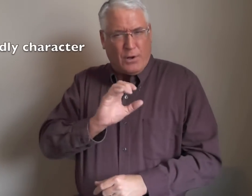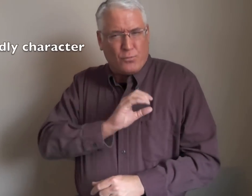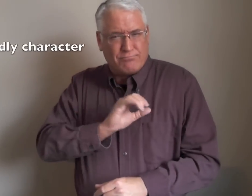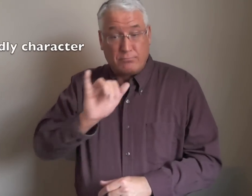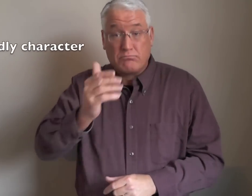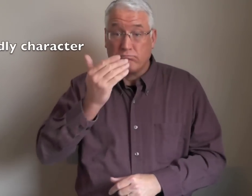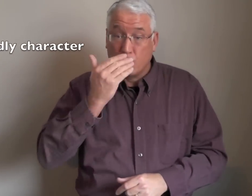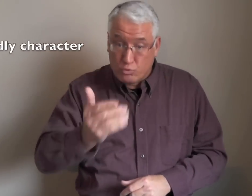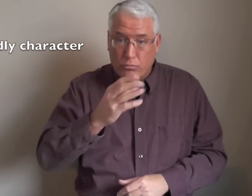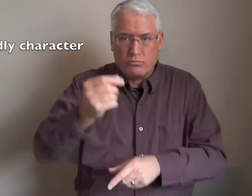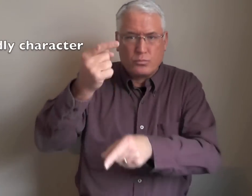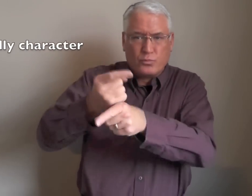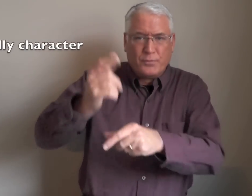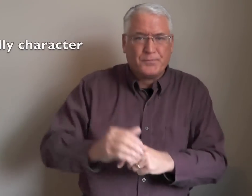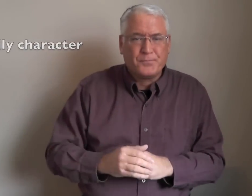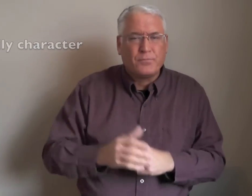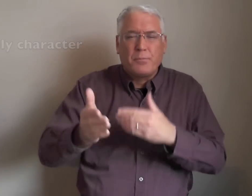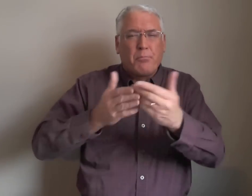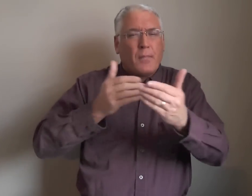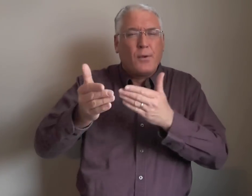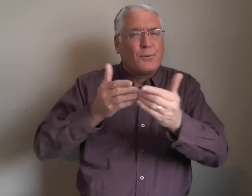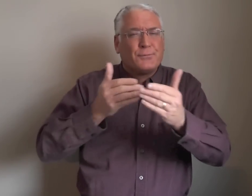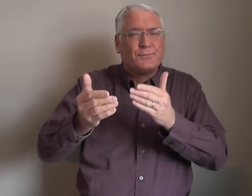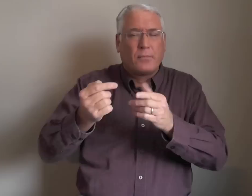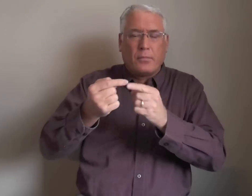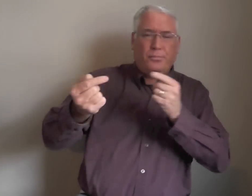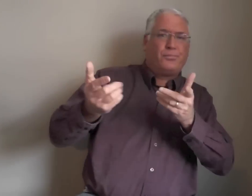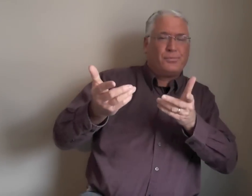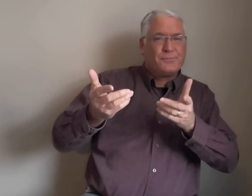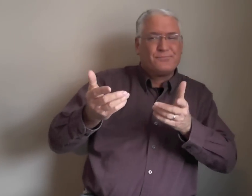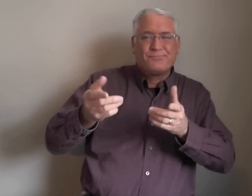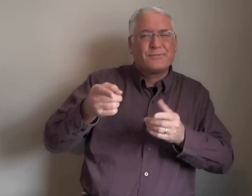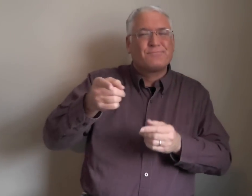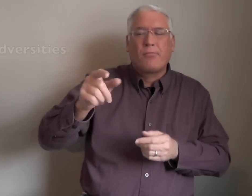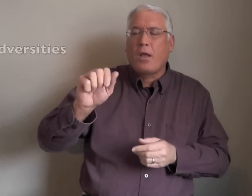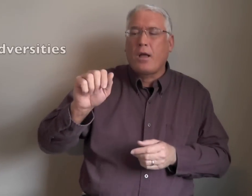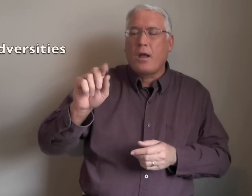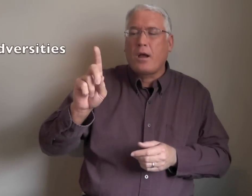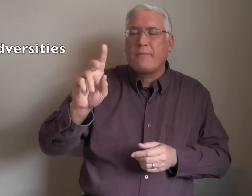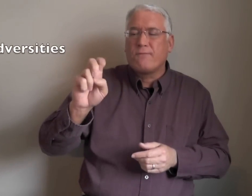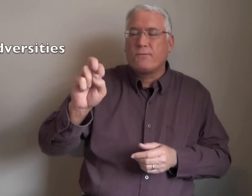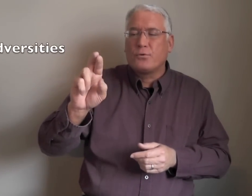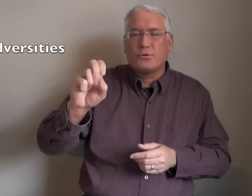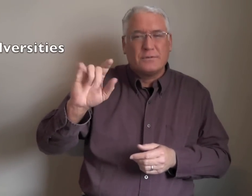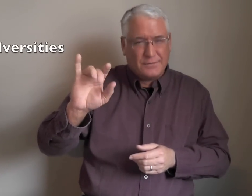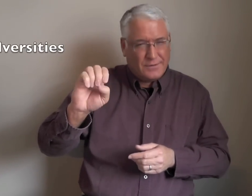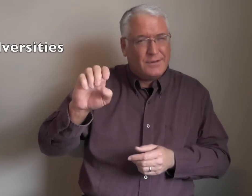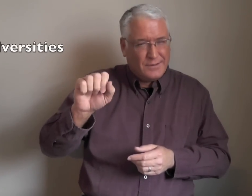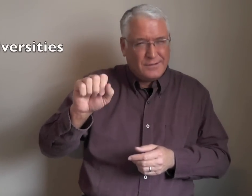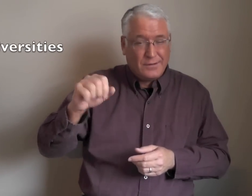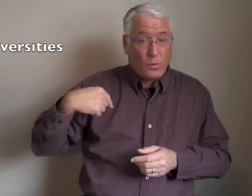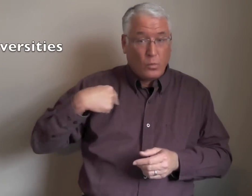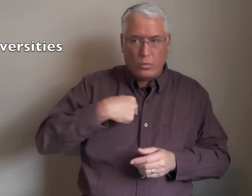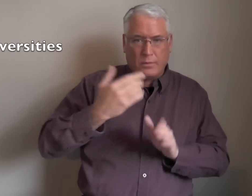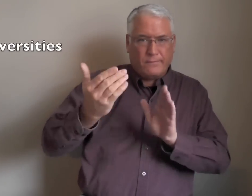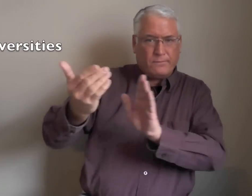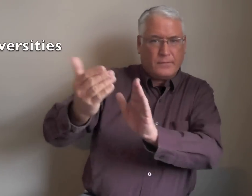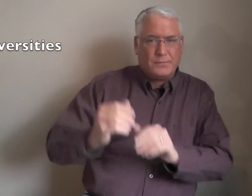Paul is talking about godly character here. It doesn't matter what adversities that we face either. It doesn't